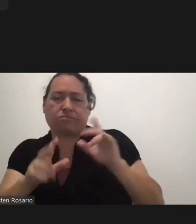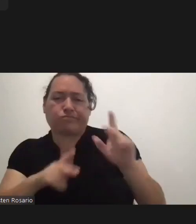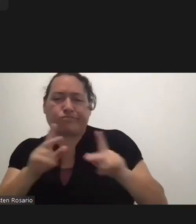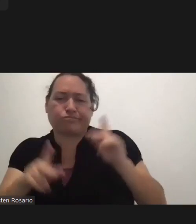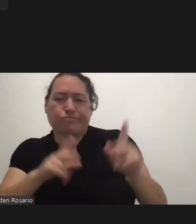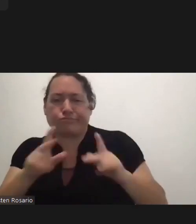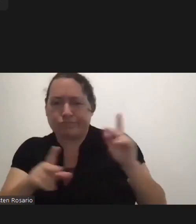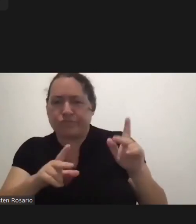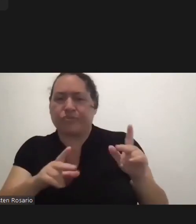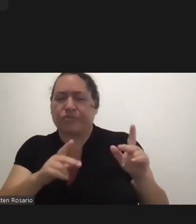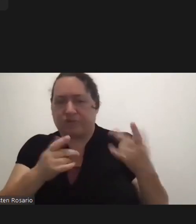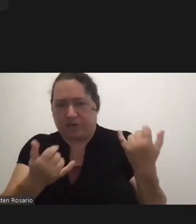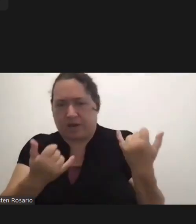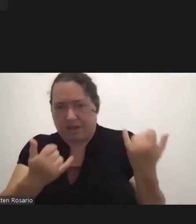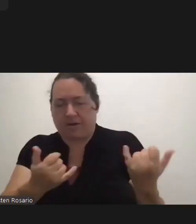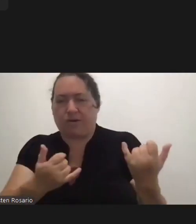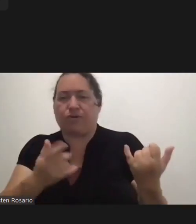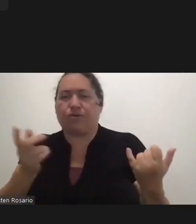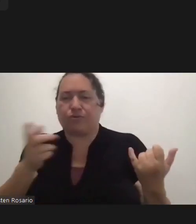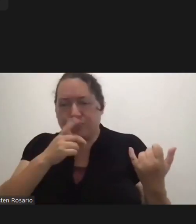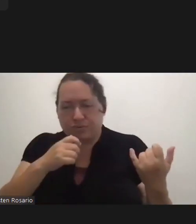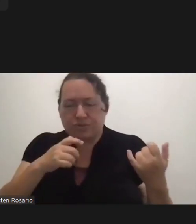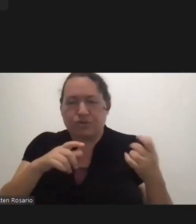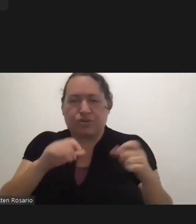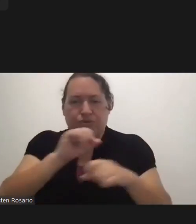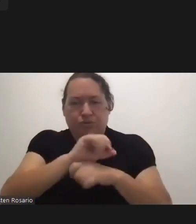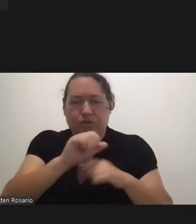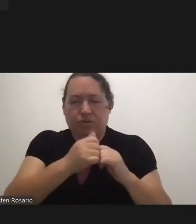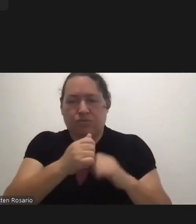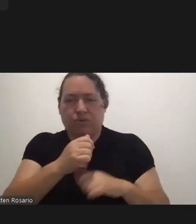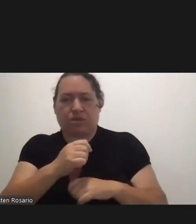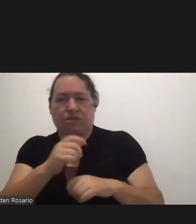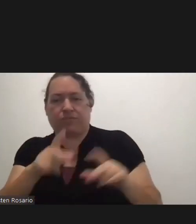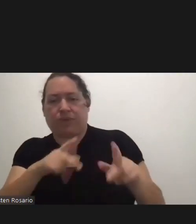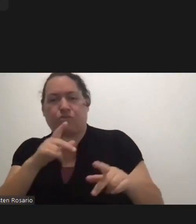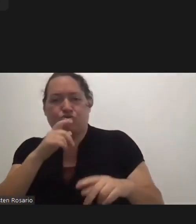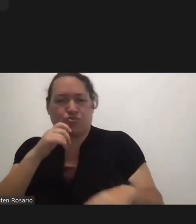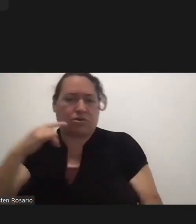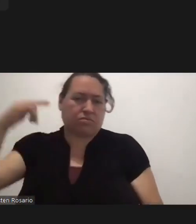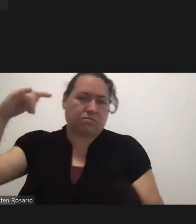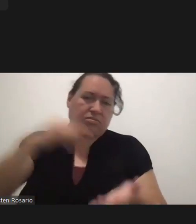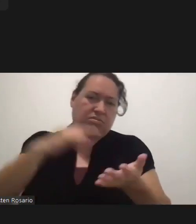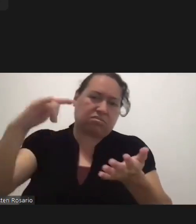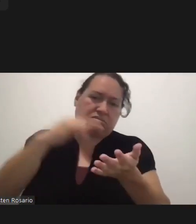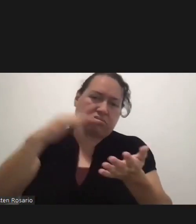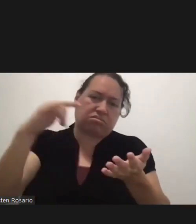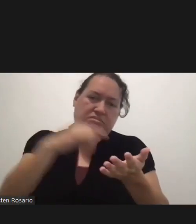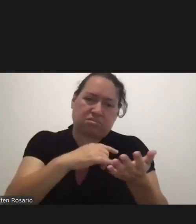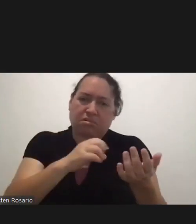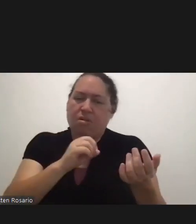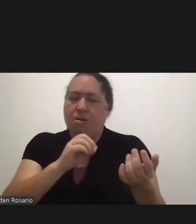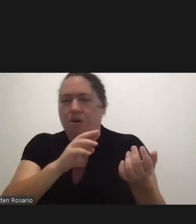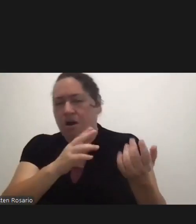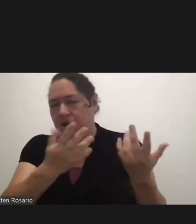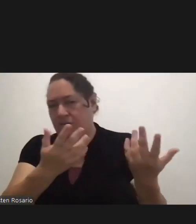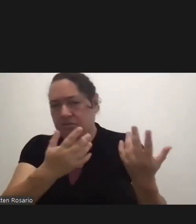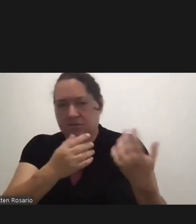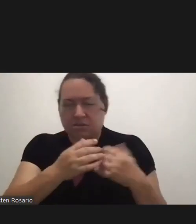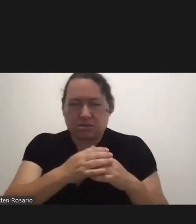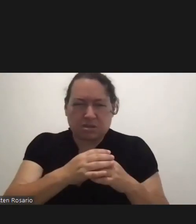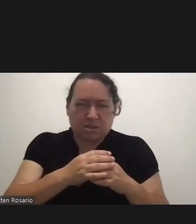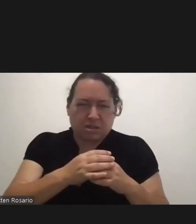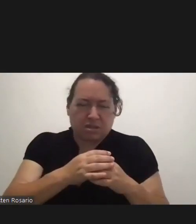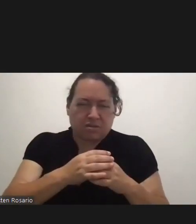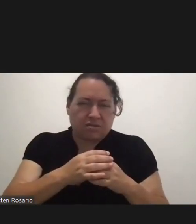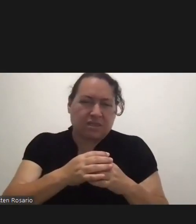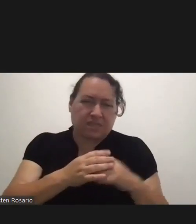of working with passengers as they fly in? Are they just going to be sort of repurposed, for lack of a better word? For the